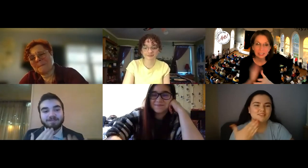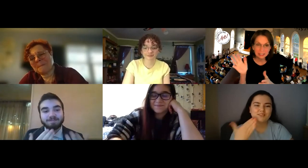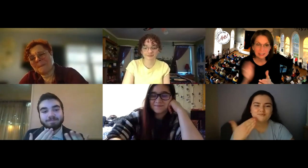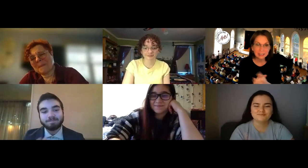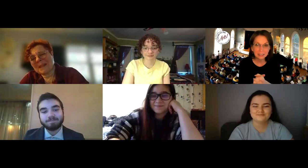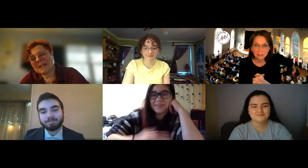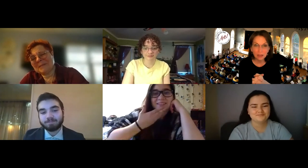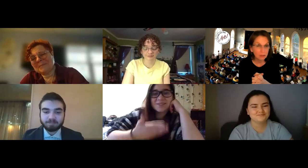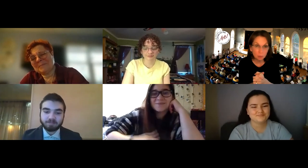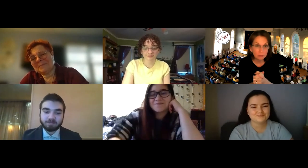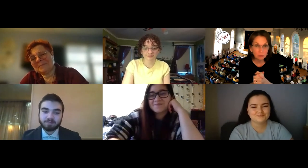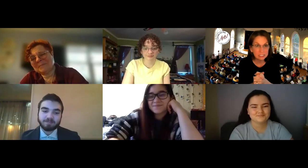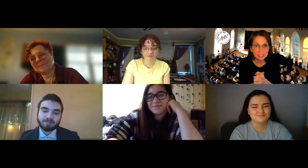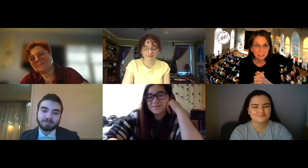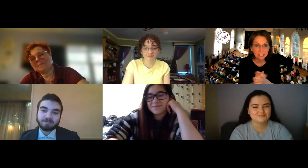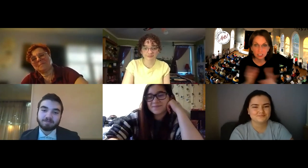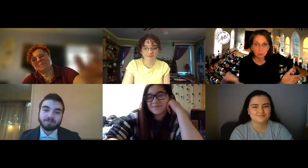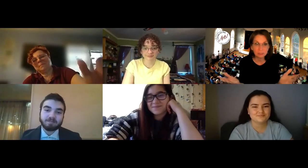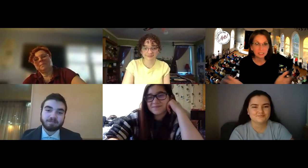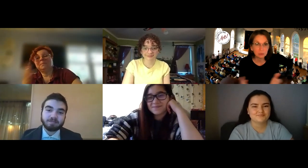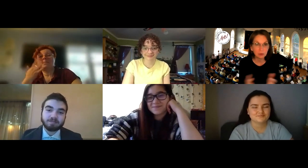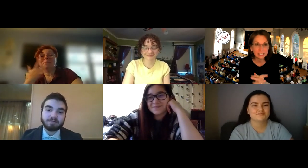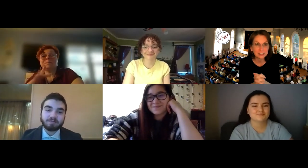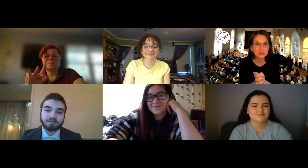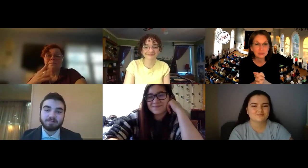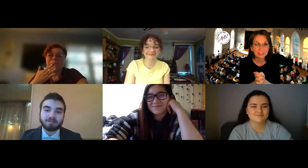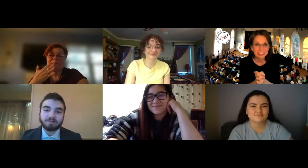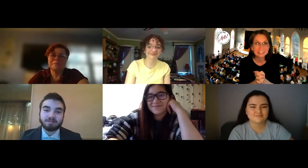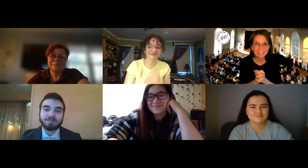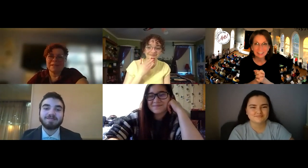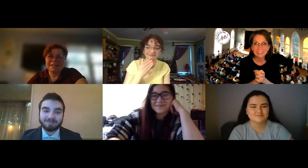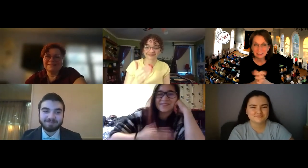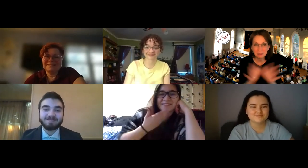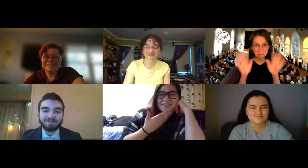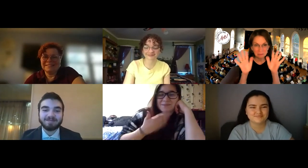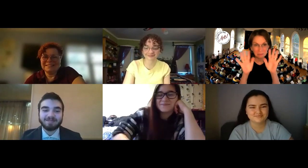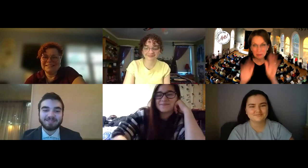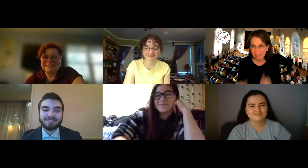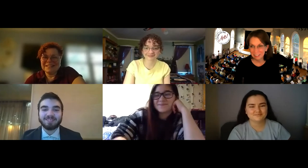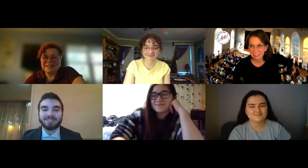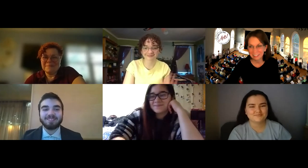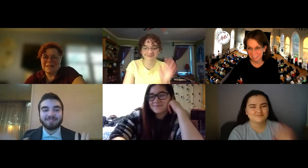And, uh, I hope everyone stays in touch. I hope we see you all again soon. Yeah. Bye. Bye. Bye.